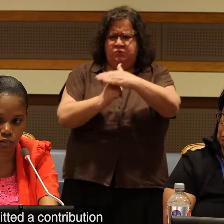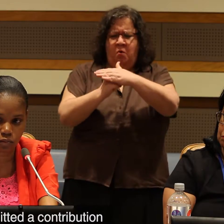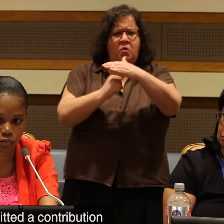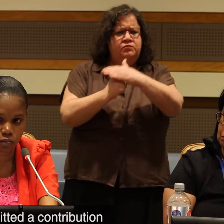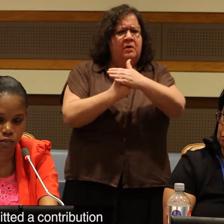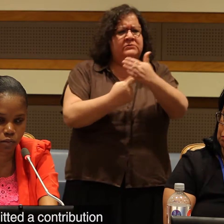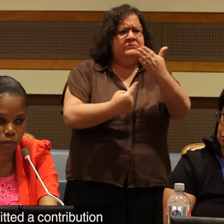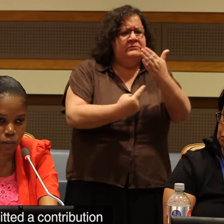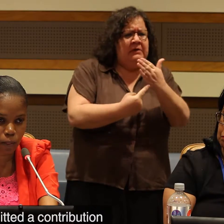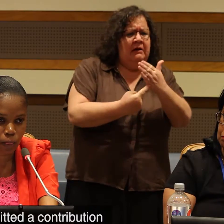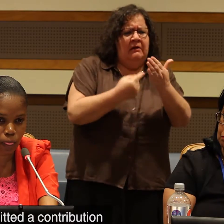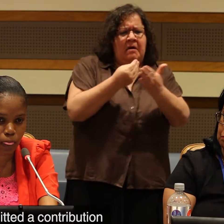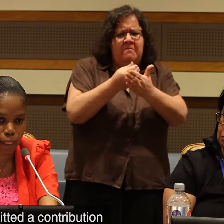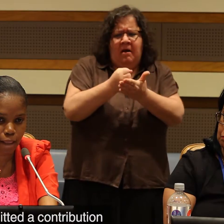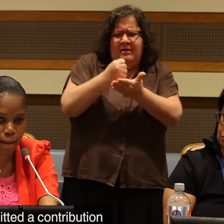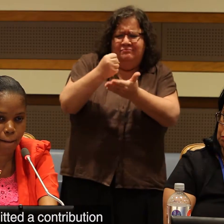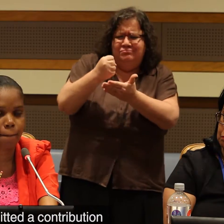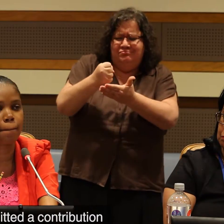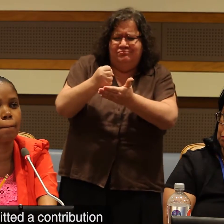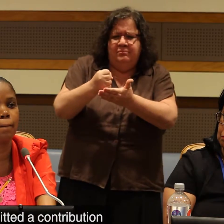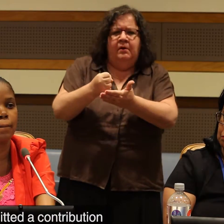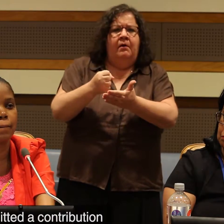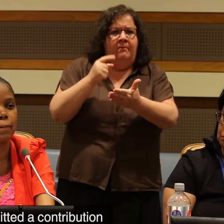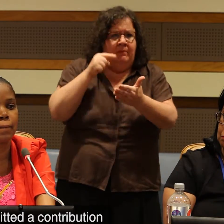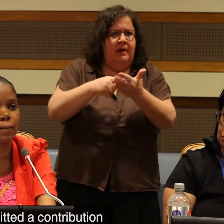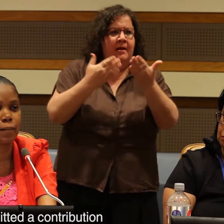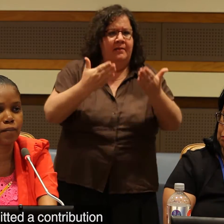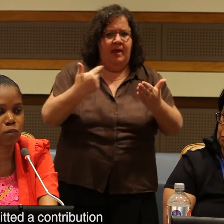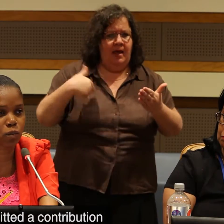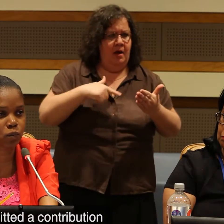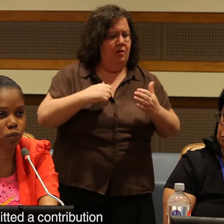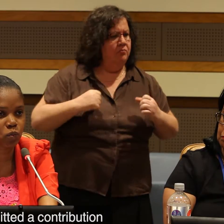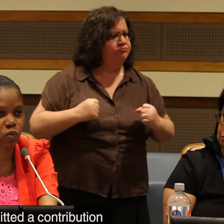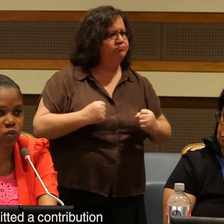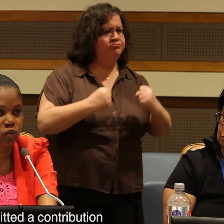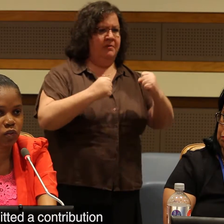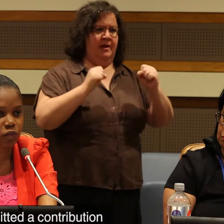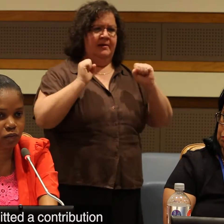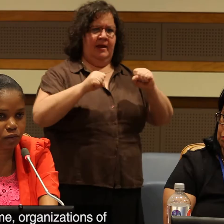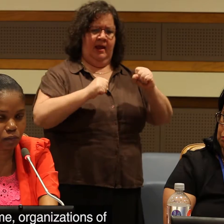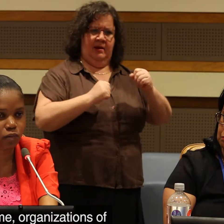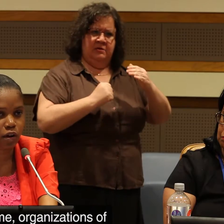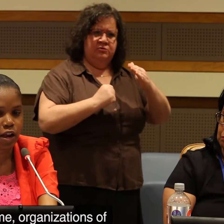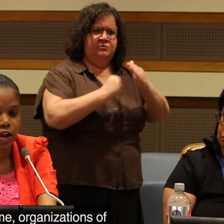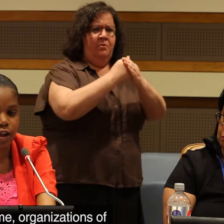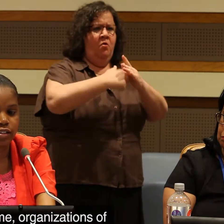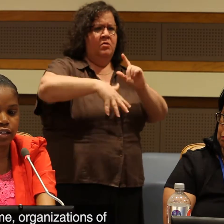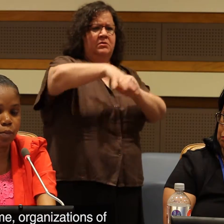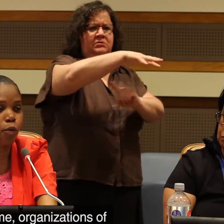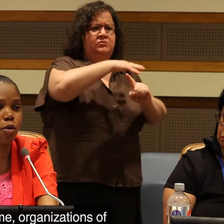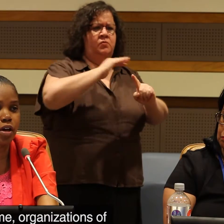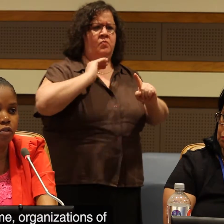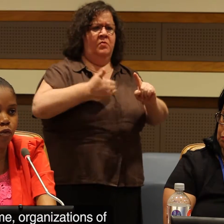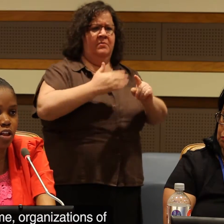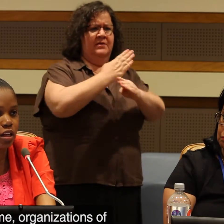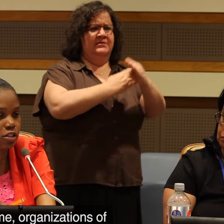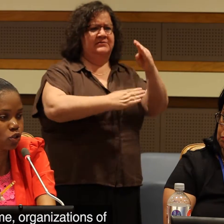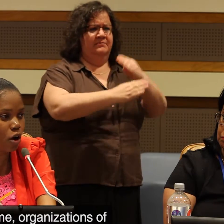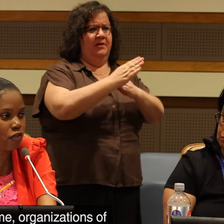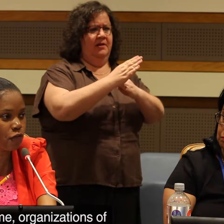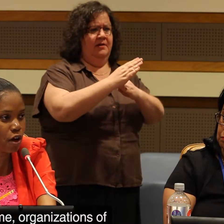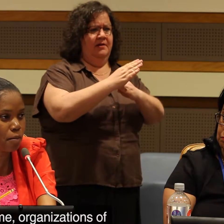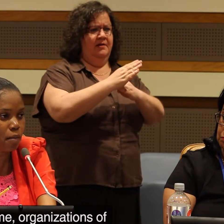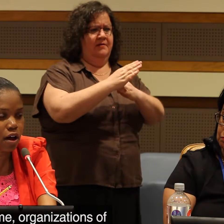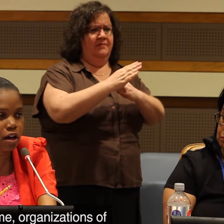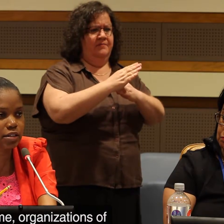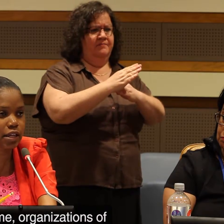We've also submitted a contribution for the Universal Periodic Review. Et c'était première fois dans l